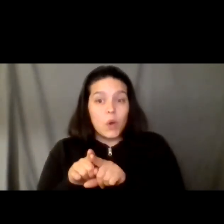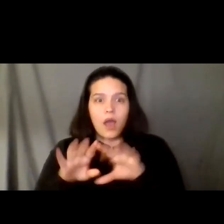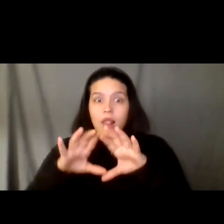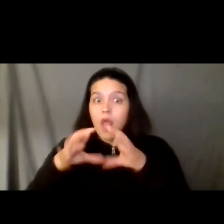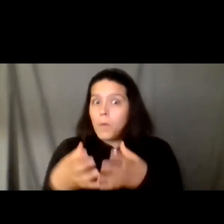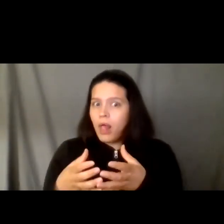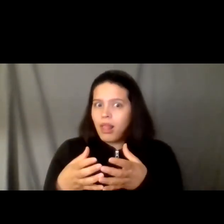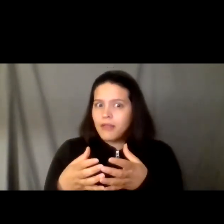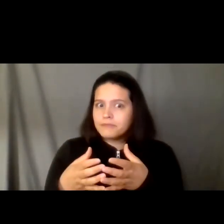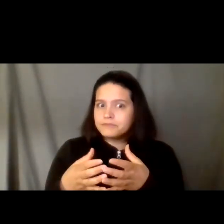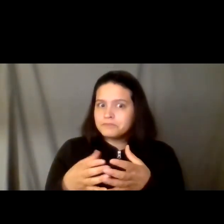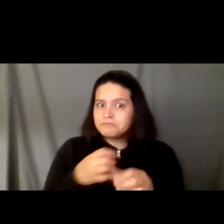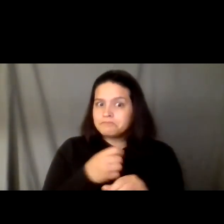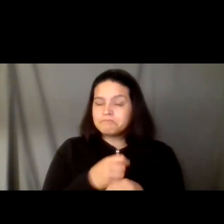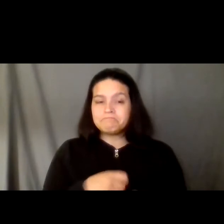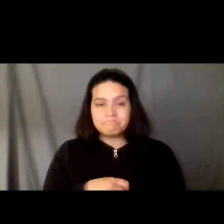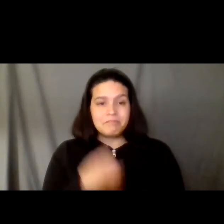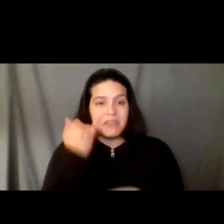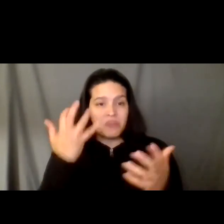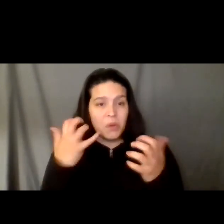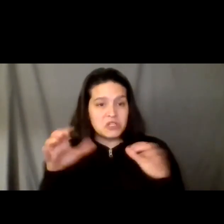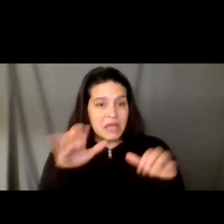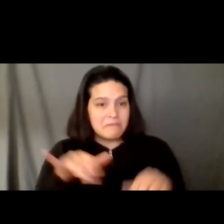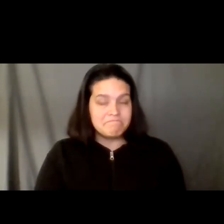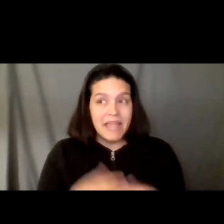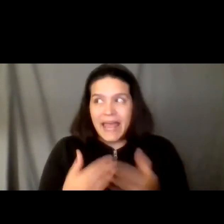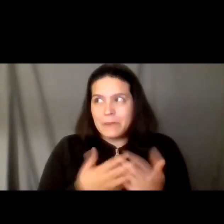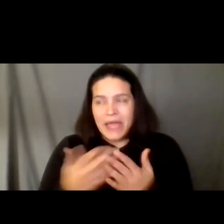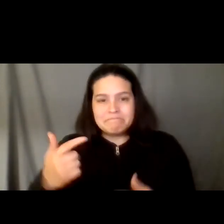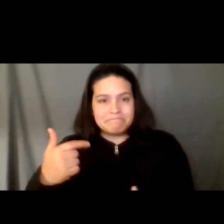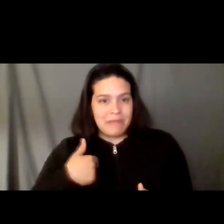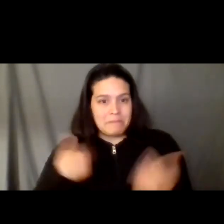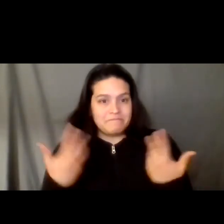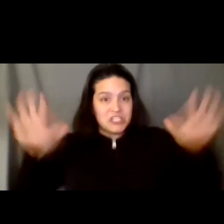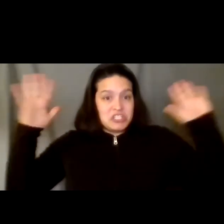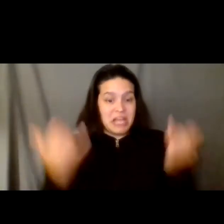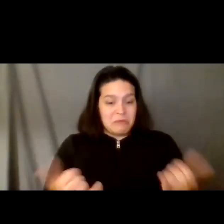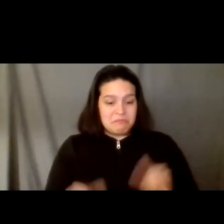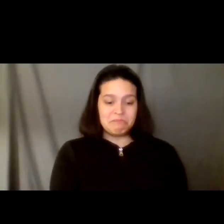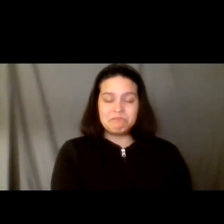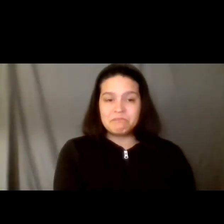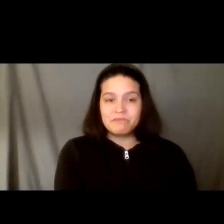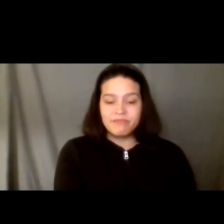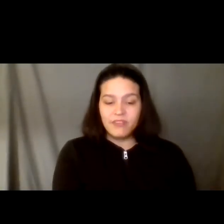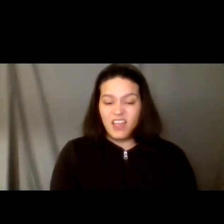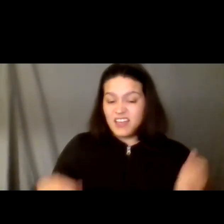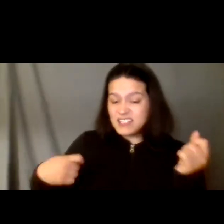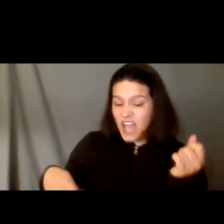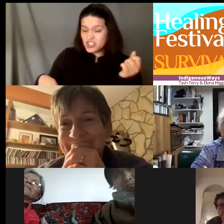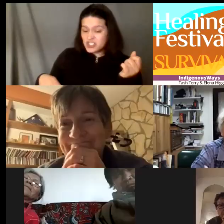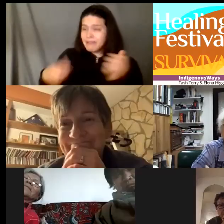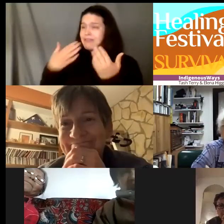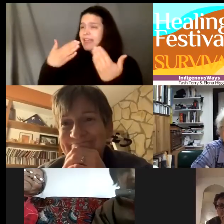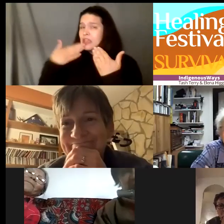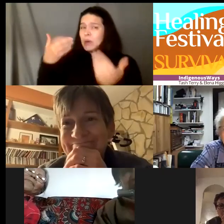want to do that um but anyway that's it from me thank you anybody have any last minute burning desires you want to say to